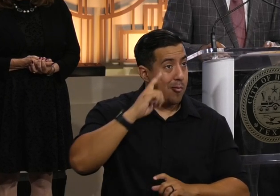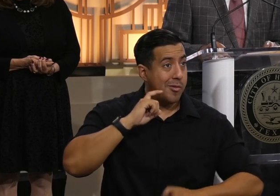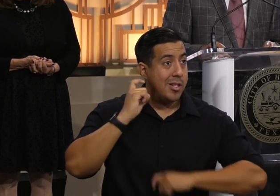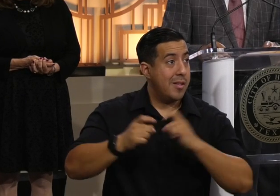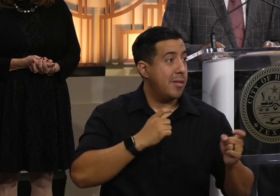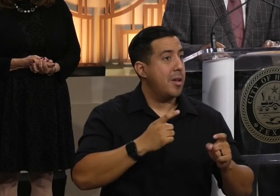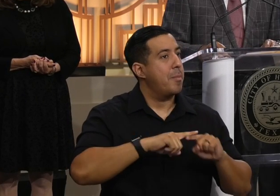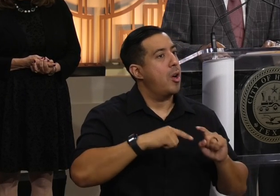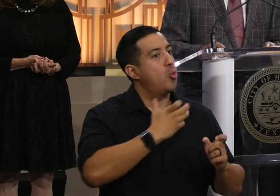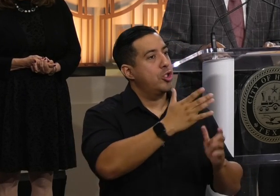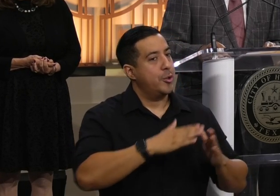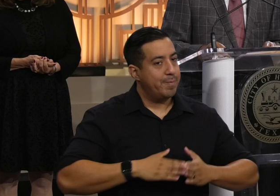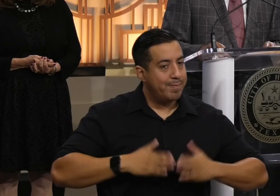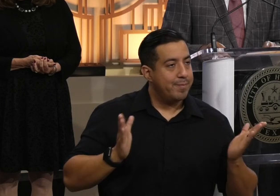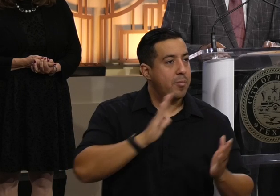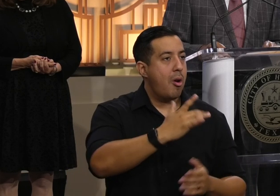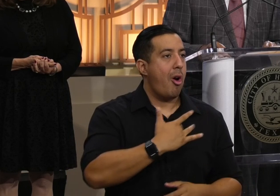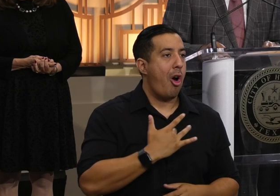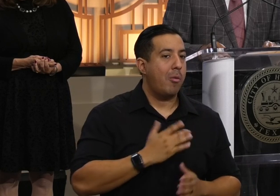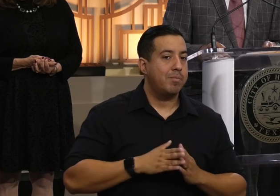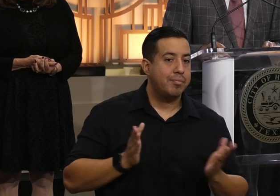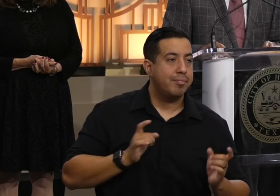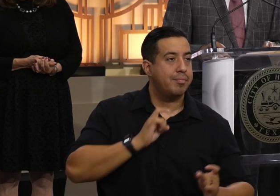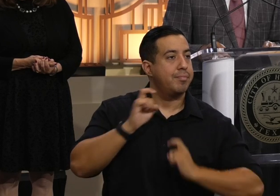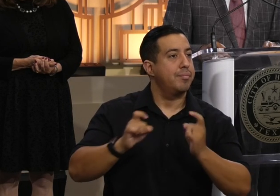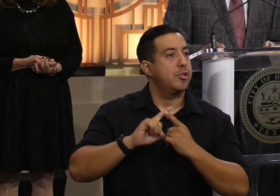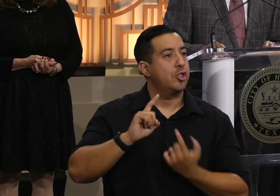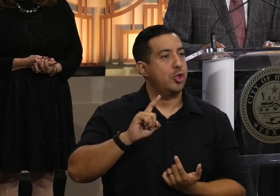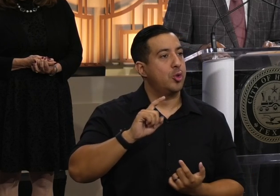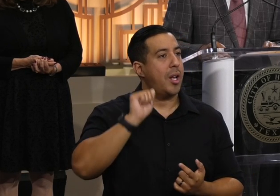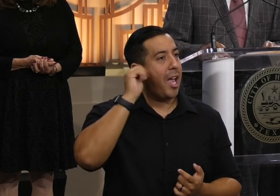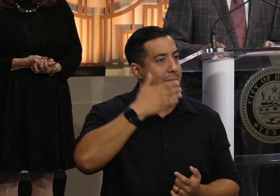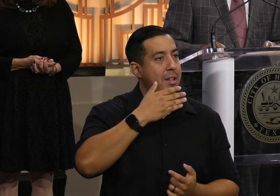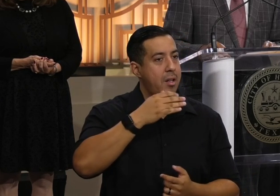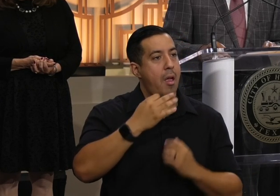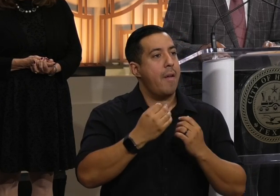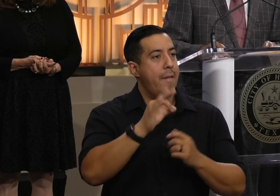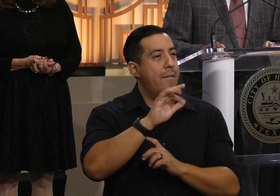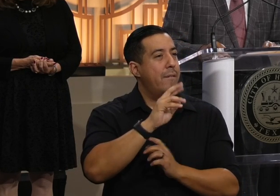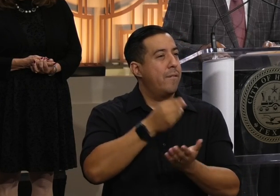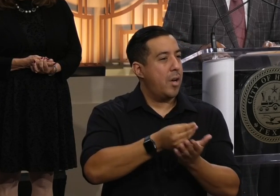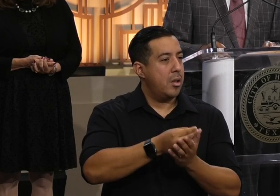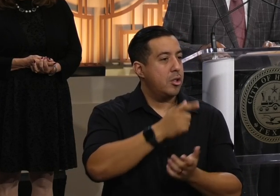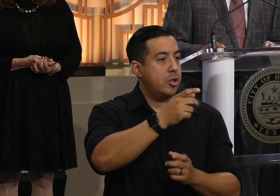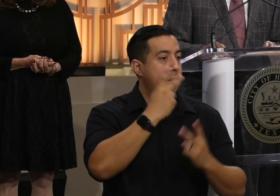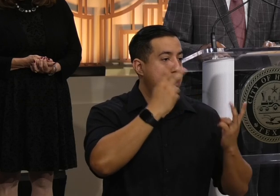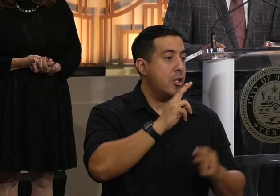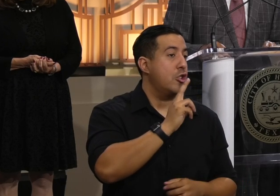Houstonians to open their hearts and donate to the Houston Afghan Resettlement Fund. You can donate by visiting